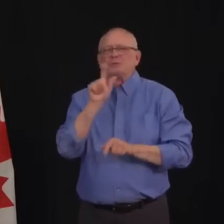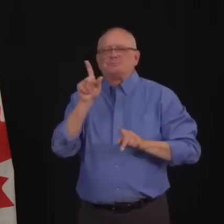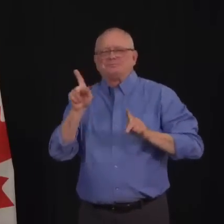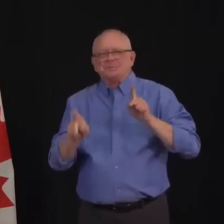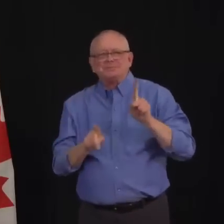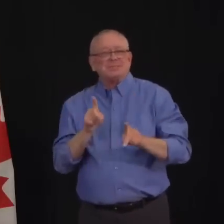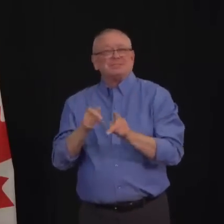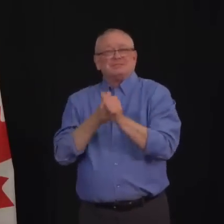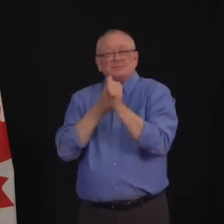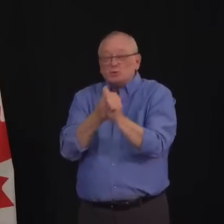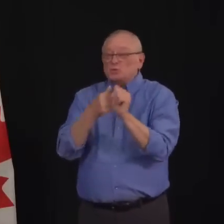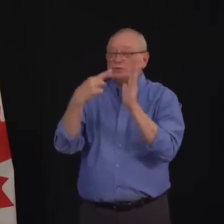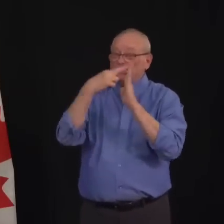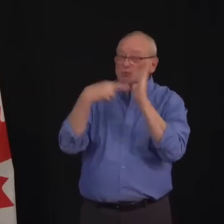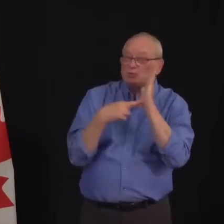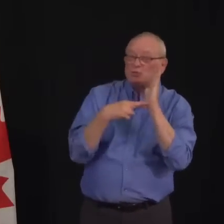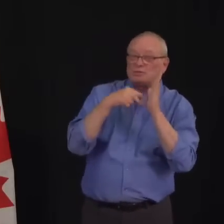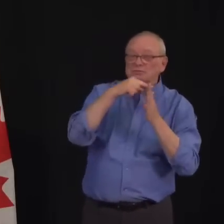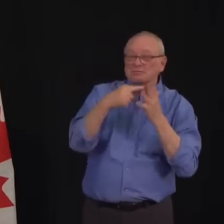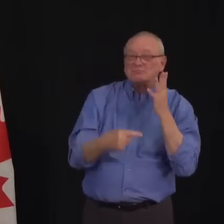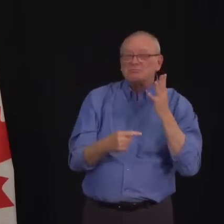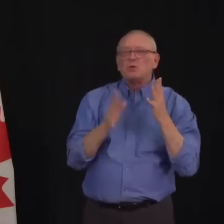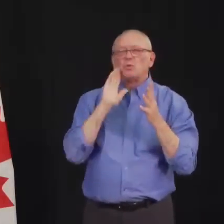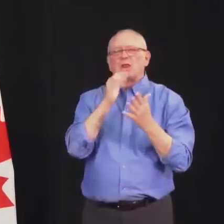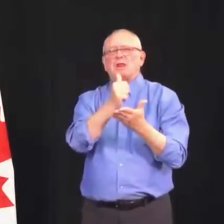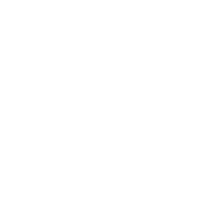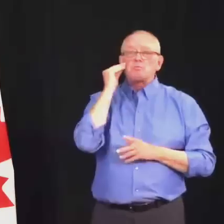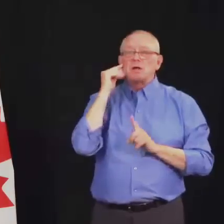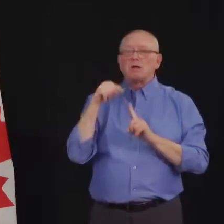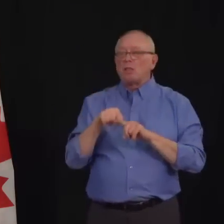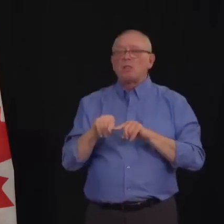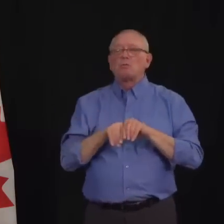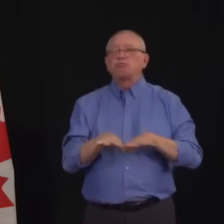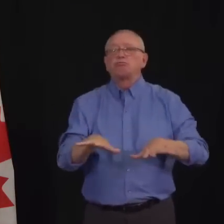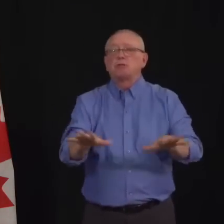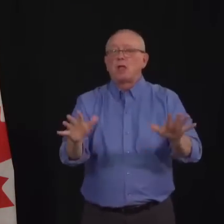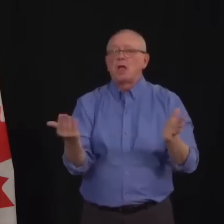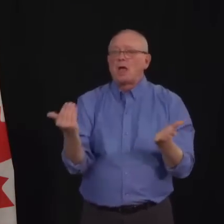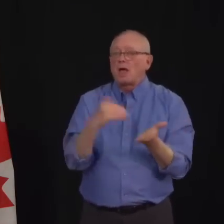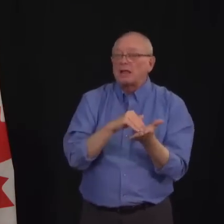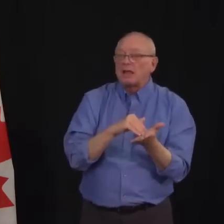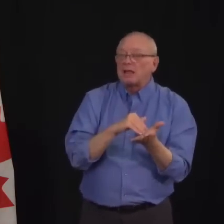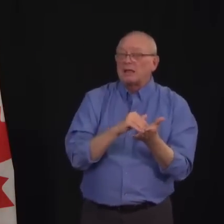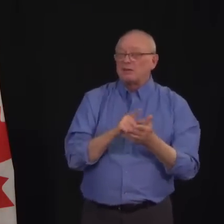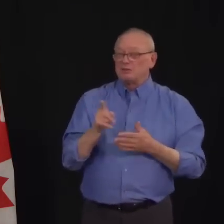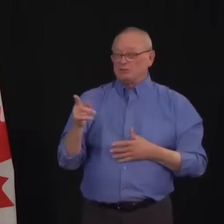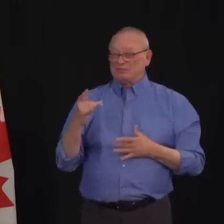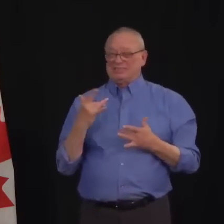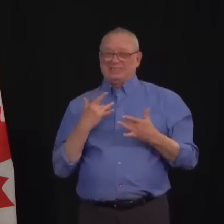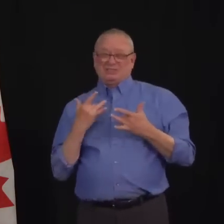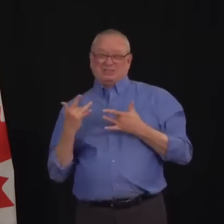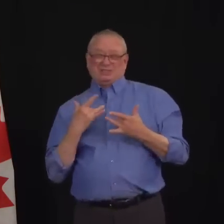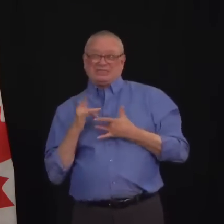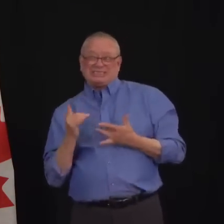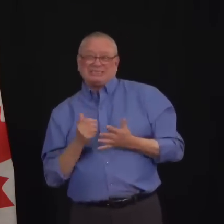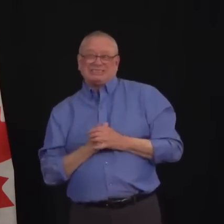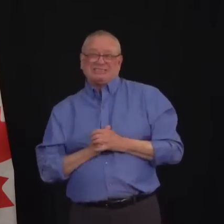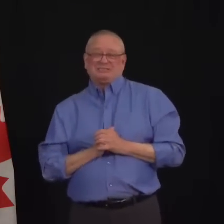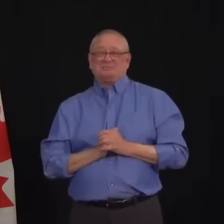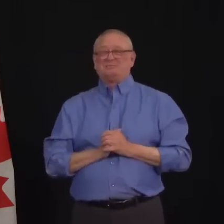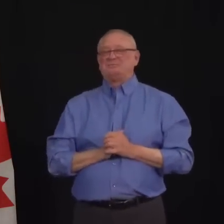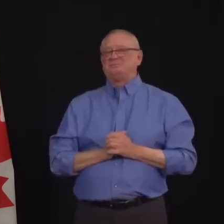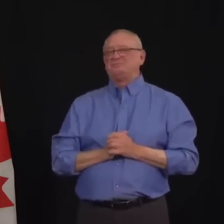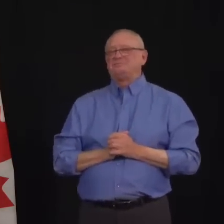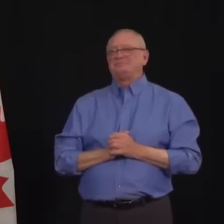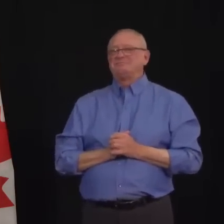open businesses and more interactions, but to do so in a safe way. I think it's important to note that there are a variety